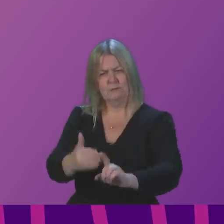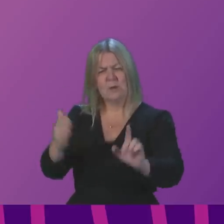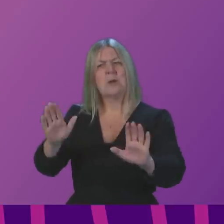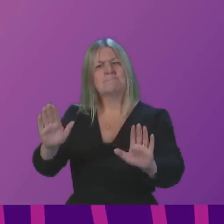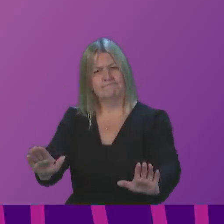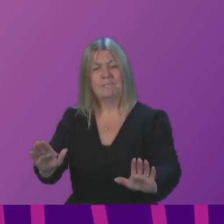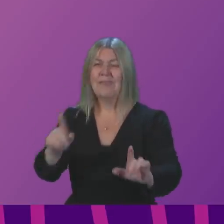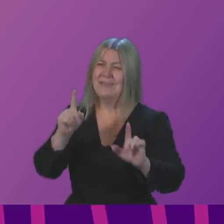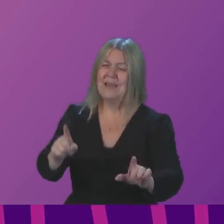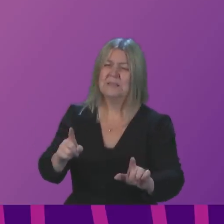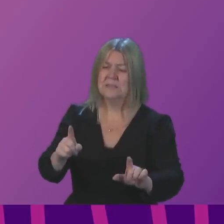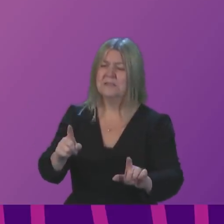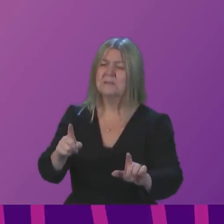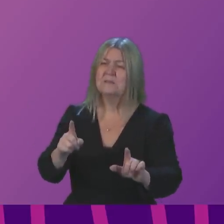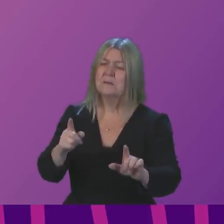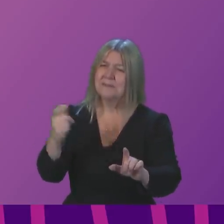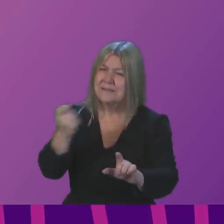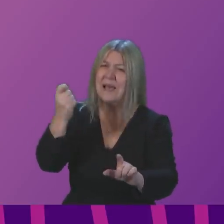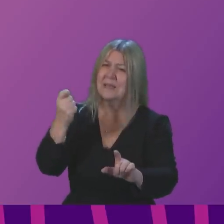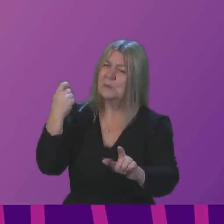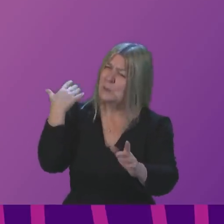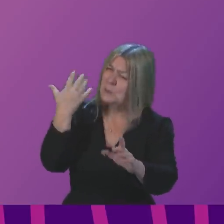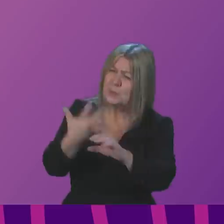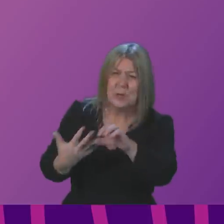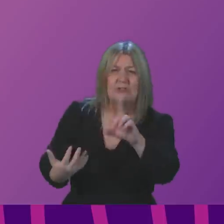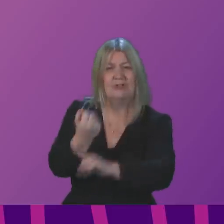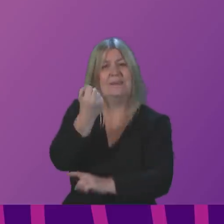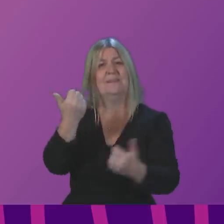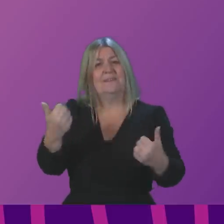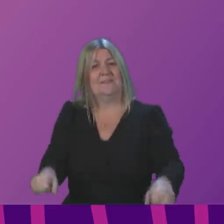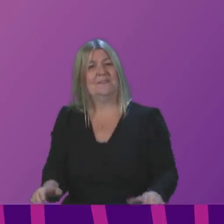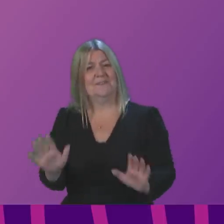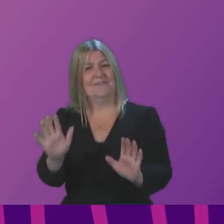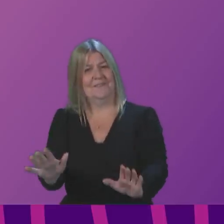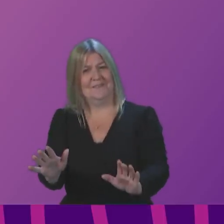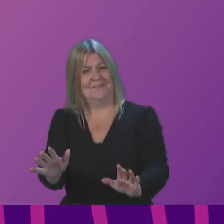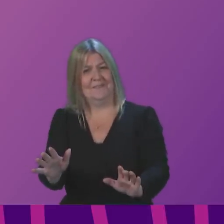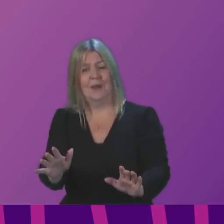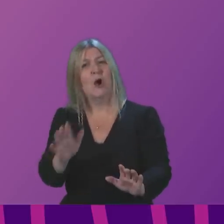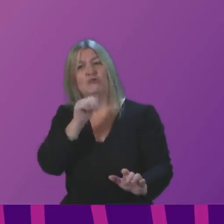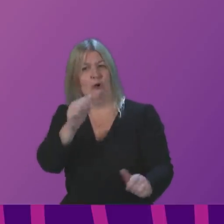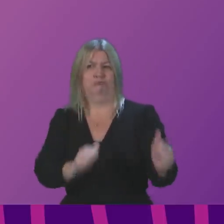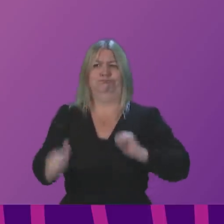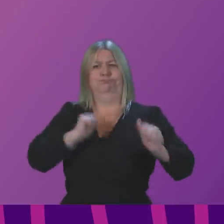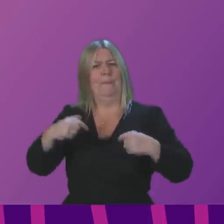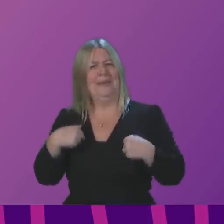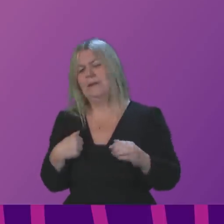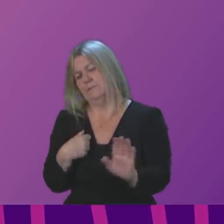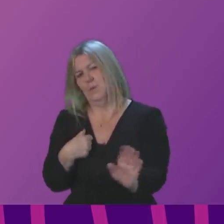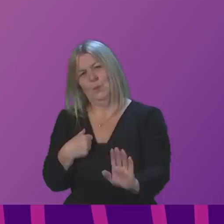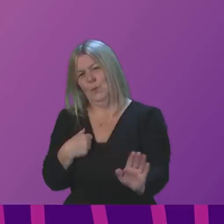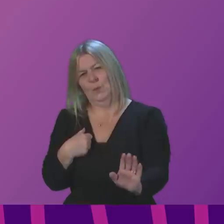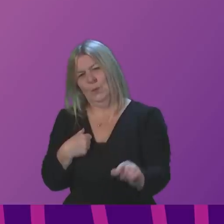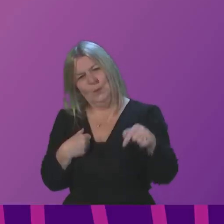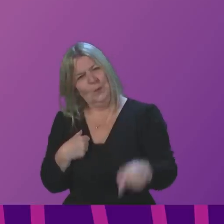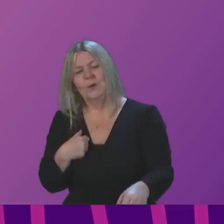the enormous achievement that this vaccination programme is. And I don't say that to get any credit for the government. The credit belongs 100%